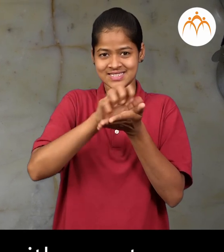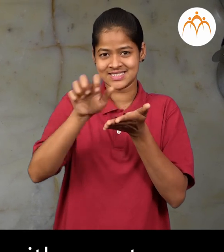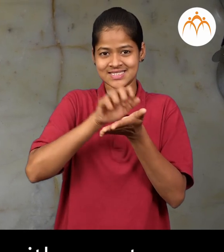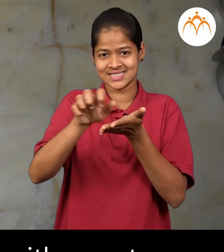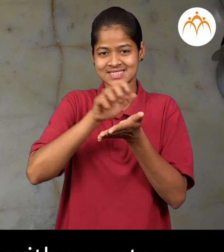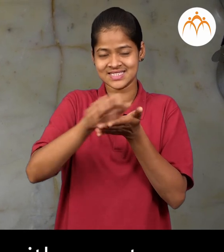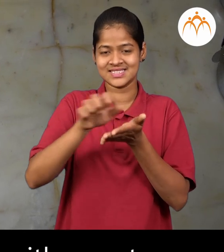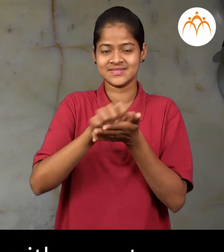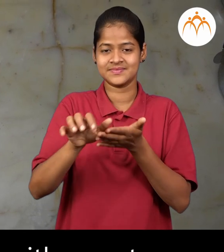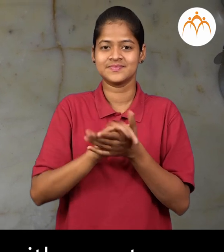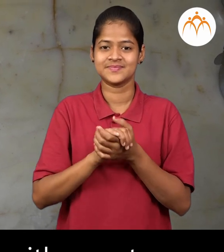with